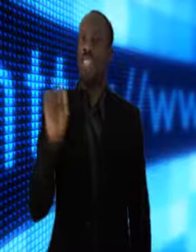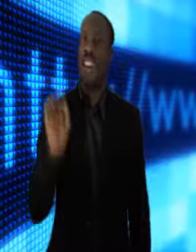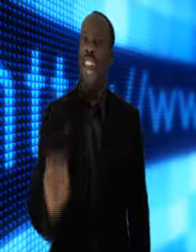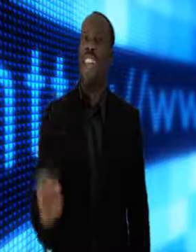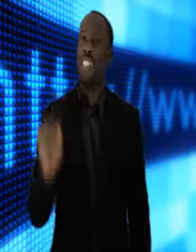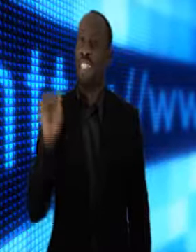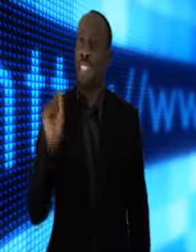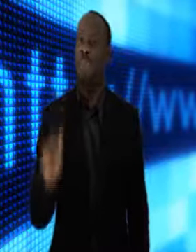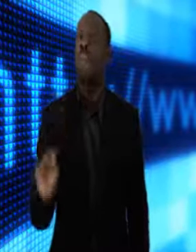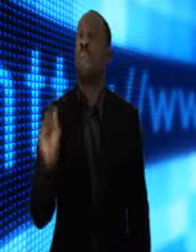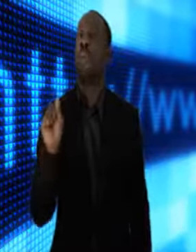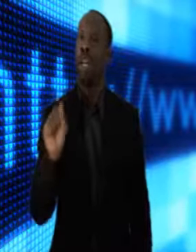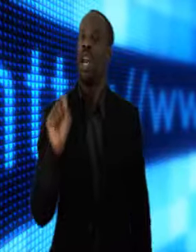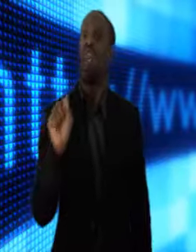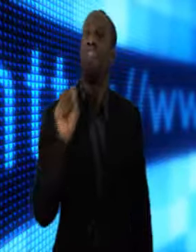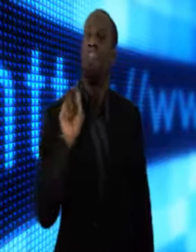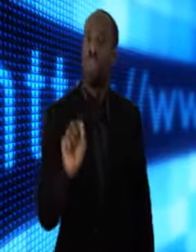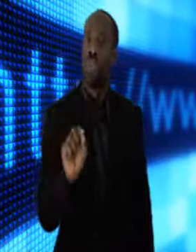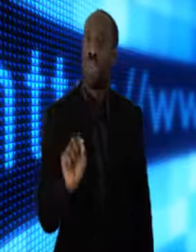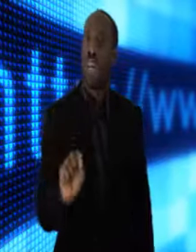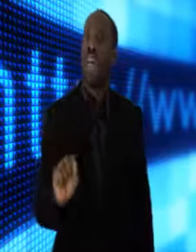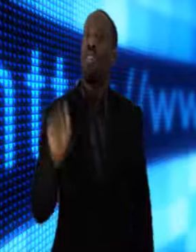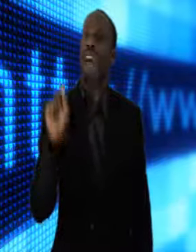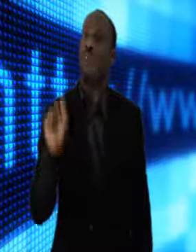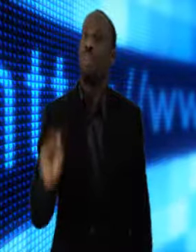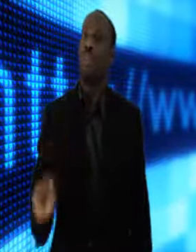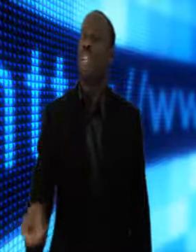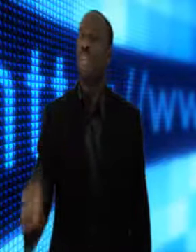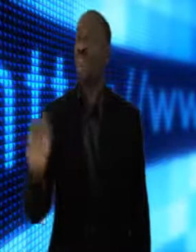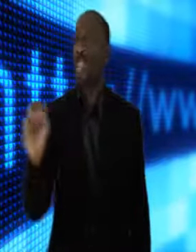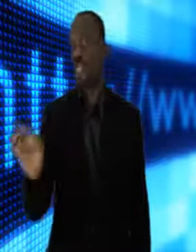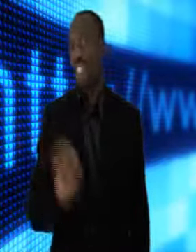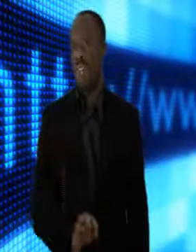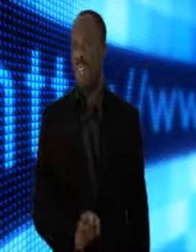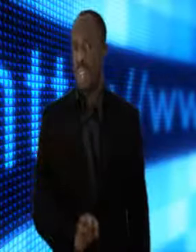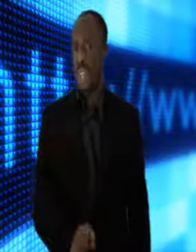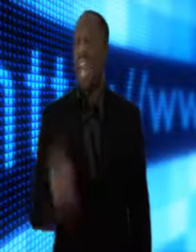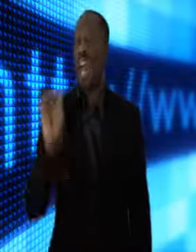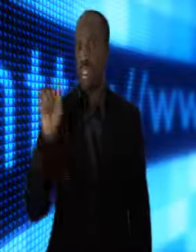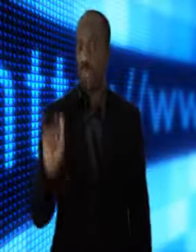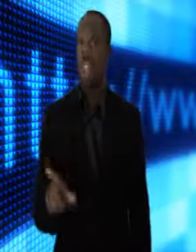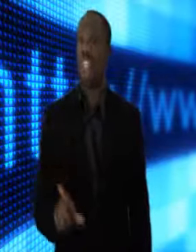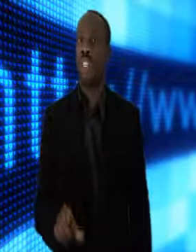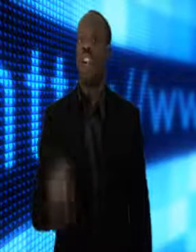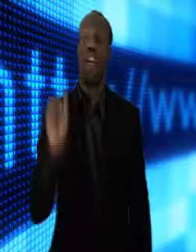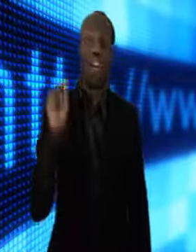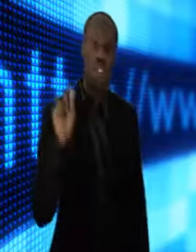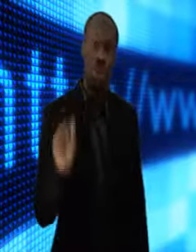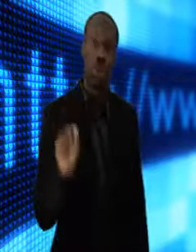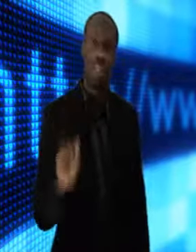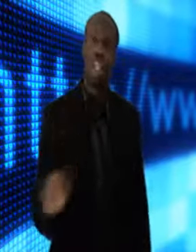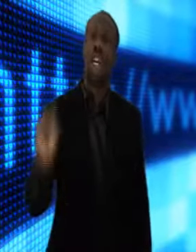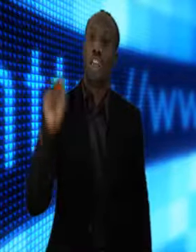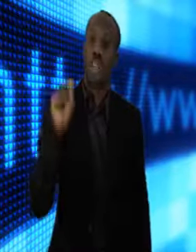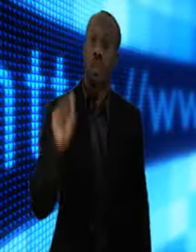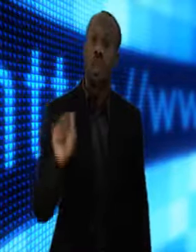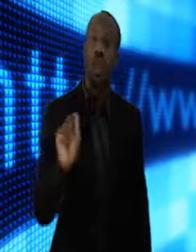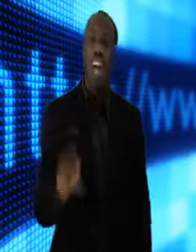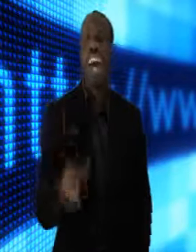is there a simpler word I could use that probably means the same thing? And if there is, use it. If you do that,